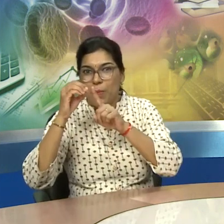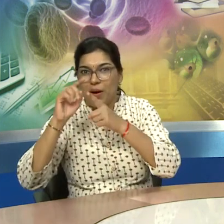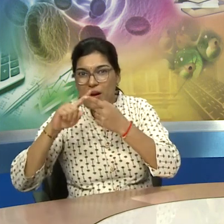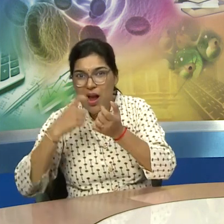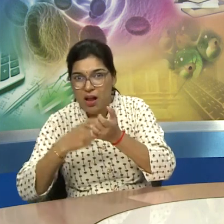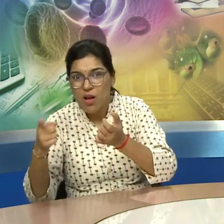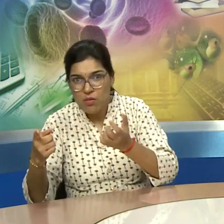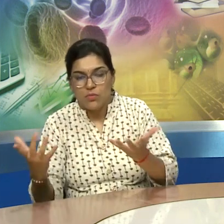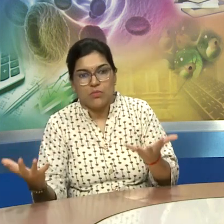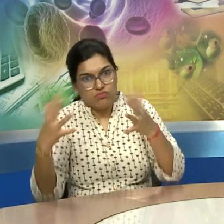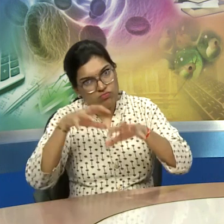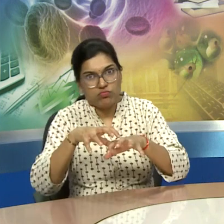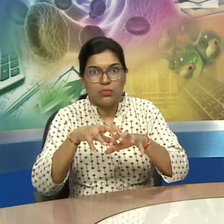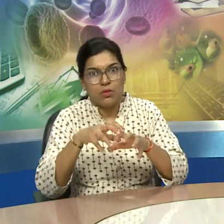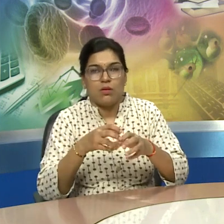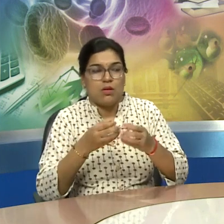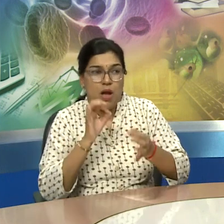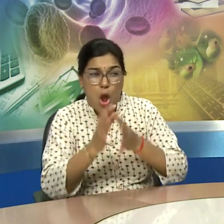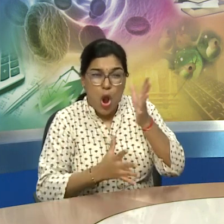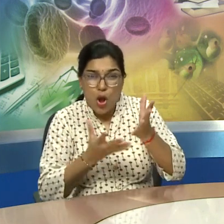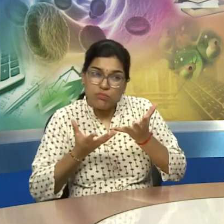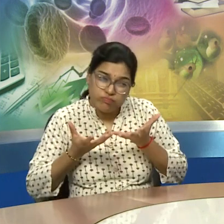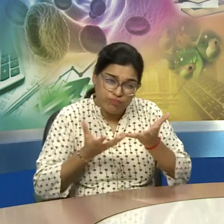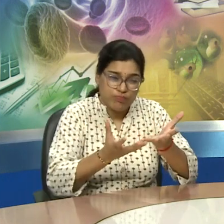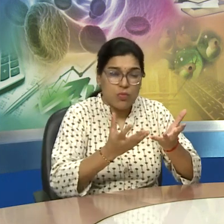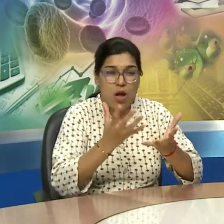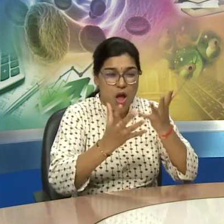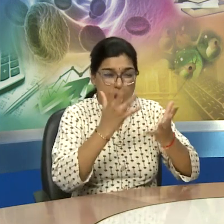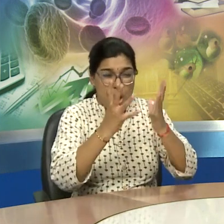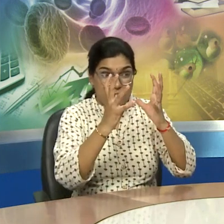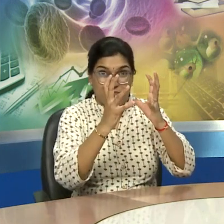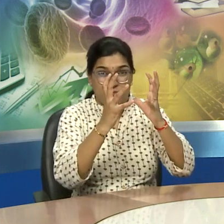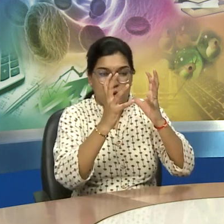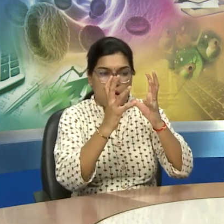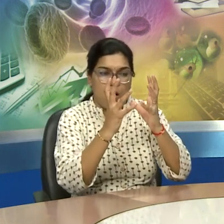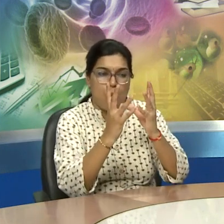accidentally that they discovered the lumps of gold and copper